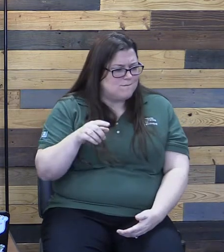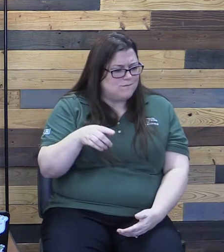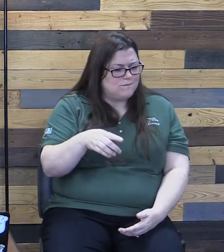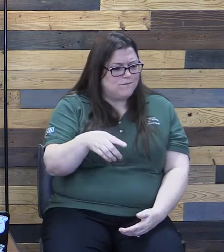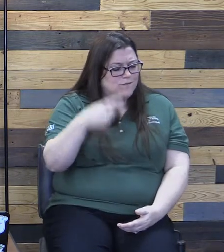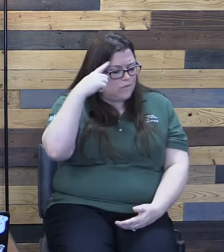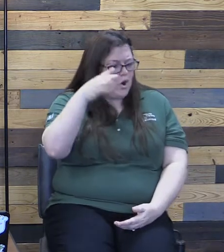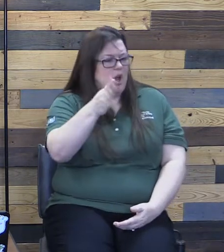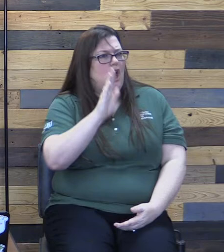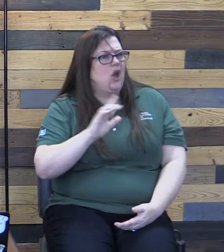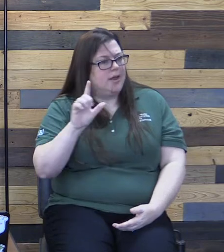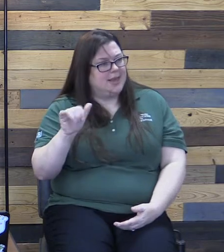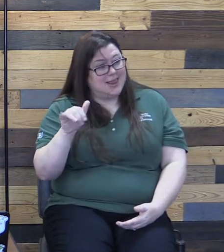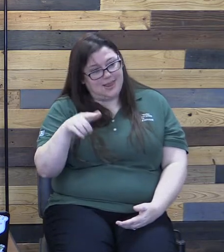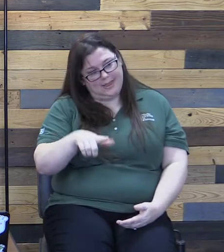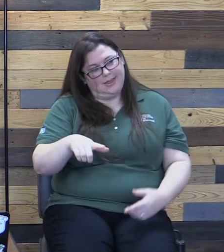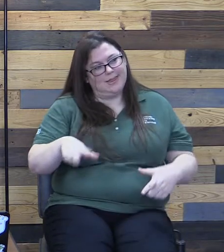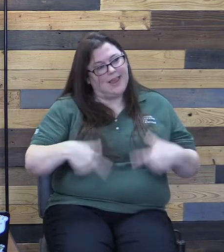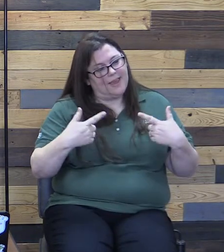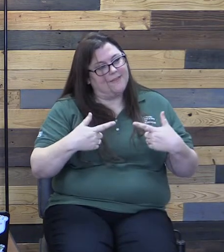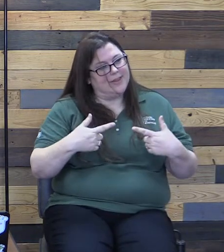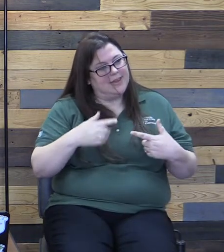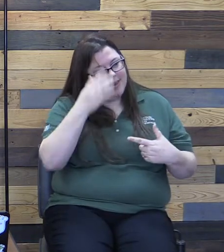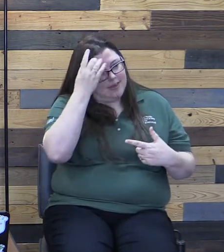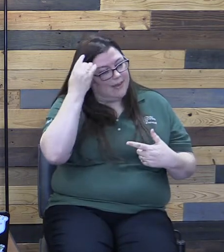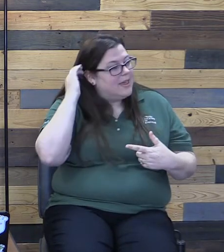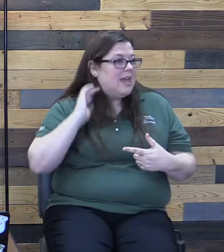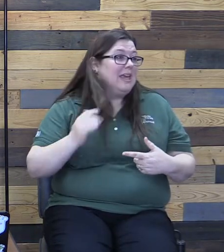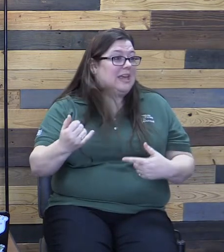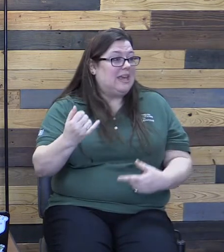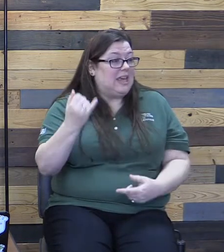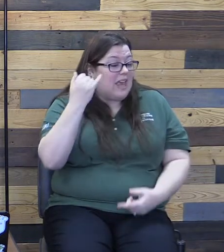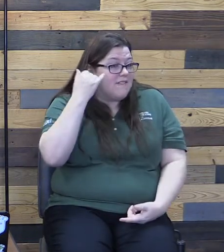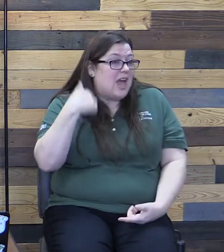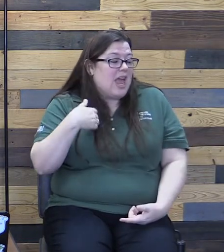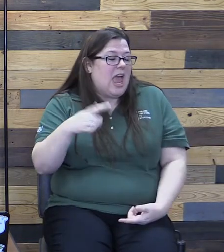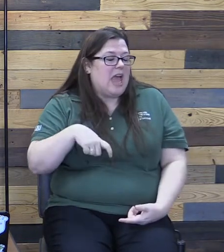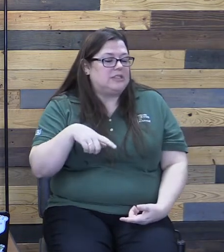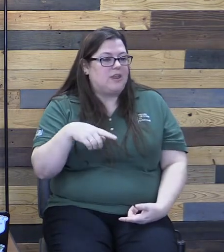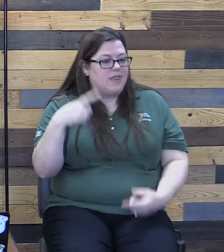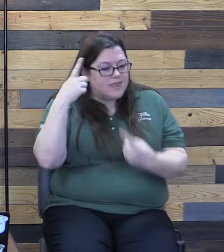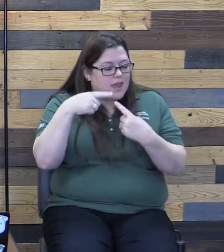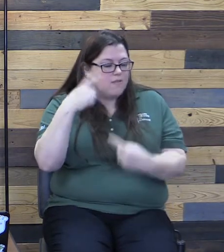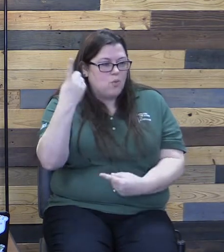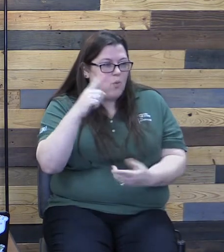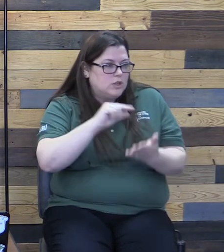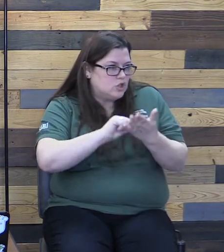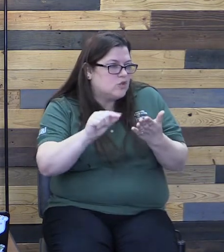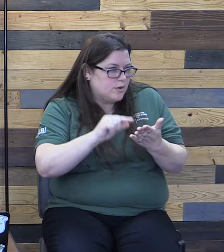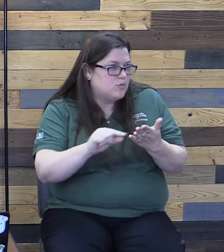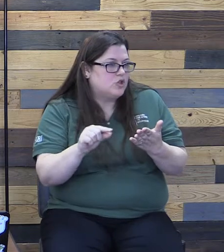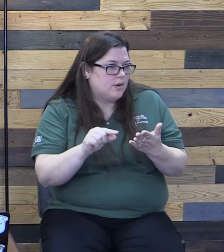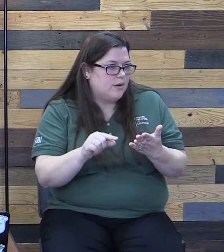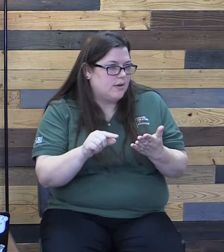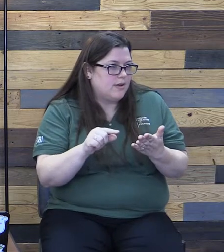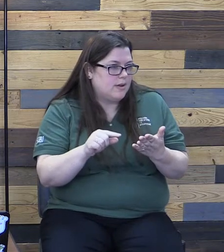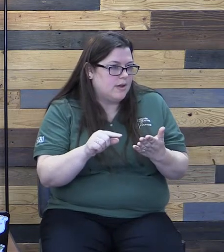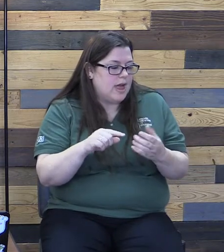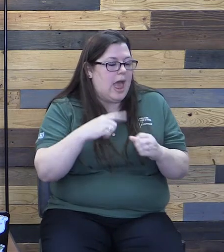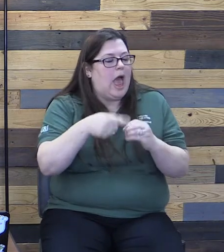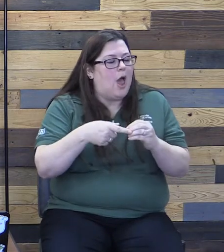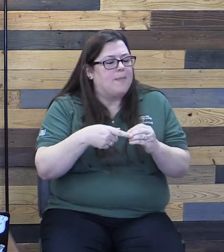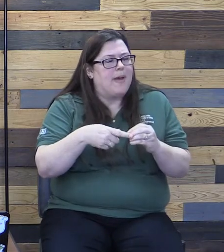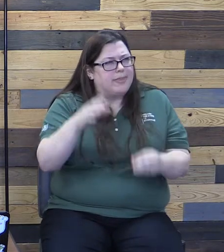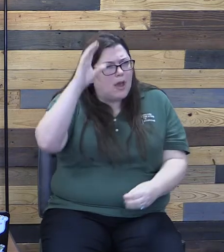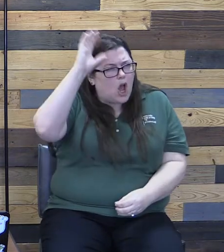to think of one passion, sorry, one scripture that's really engulfs this concept of kingdom life,